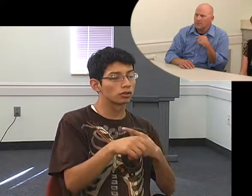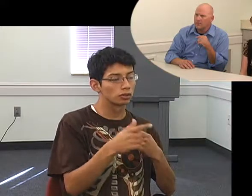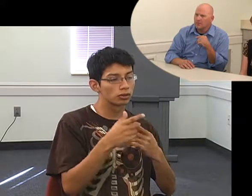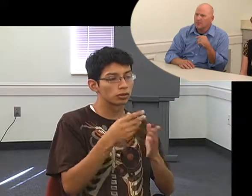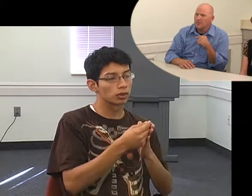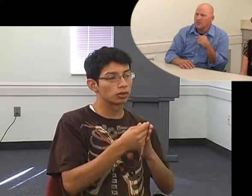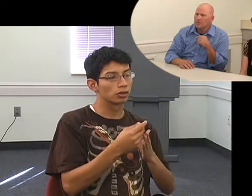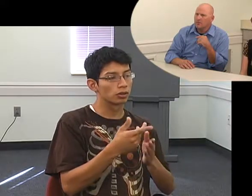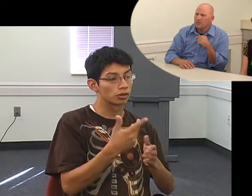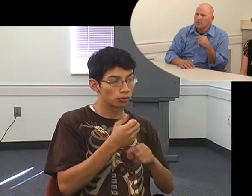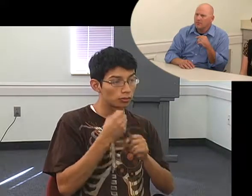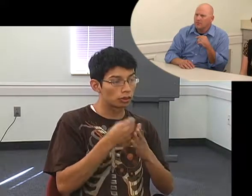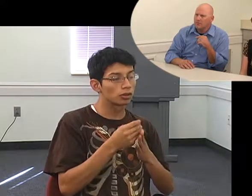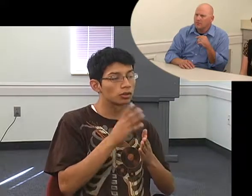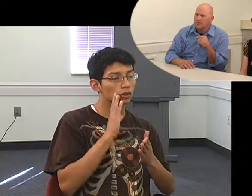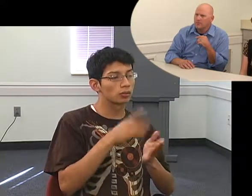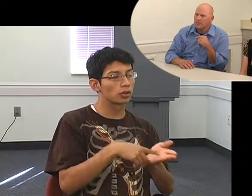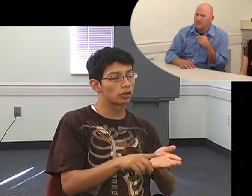Thank